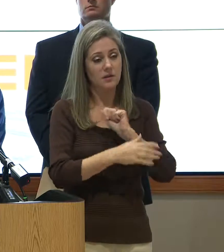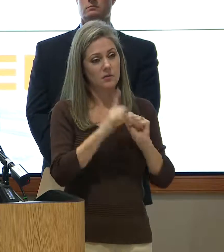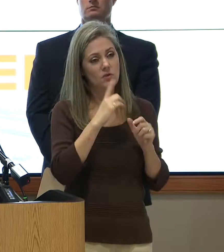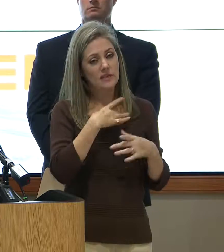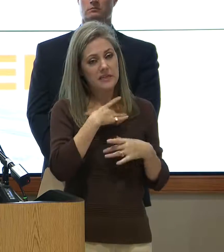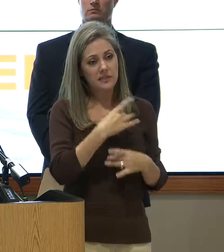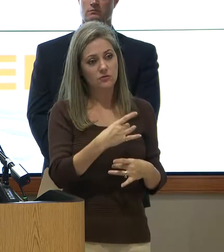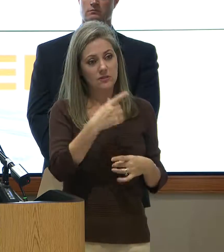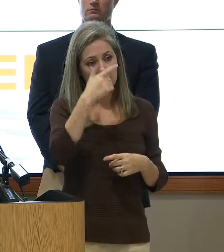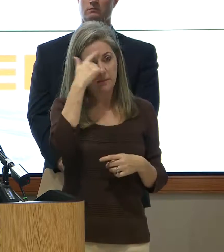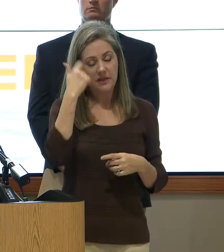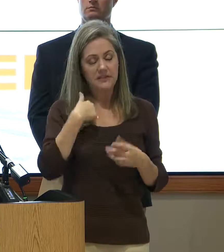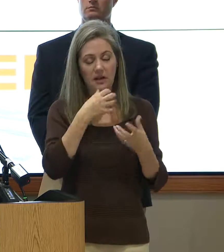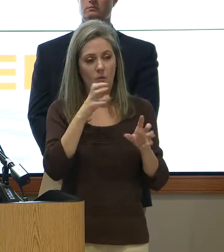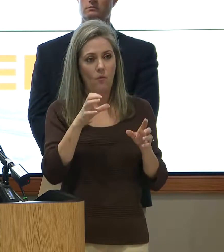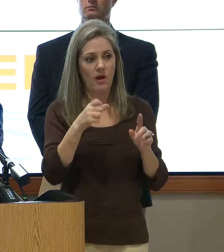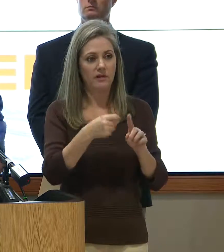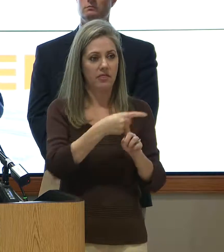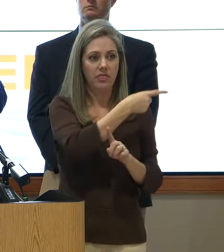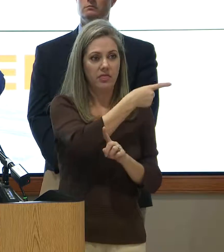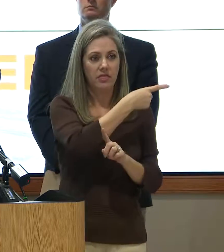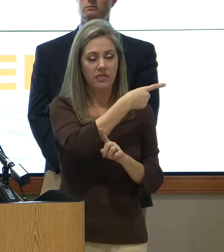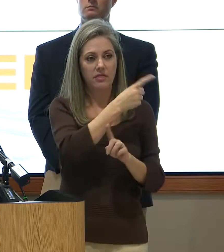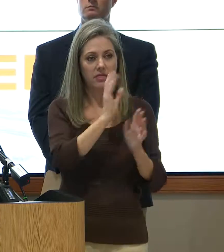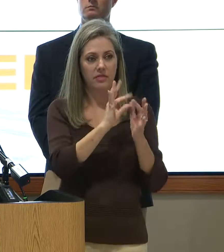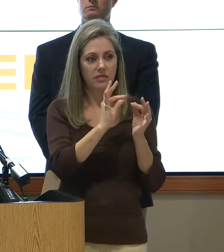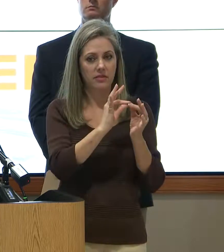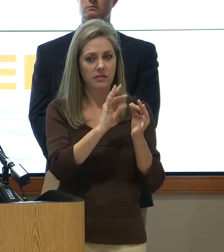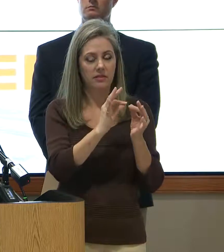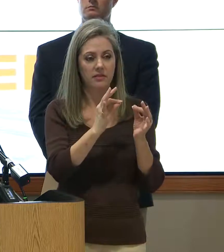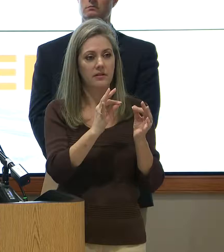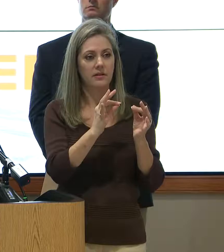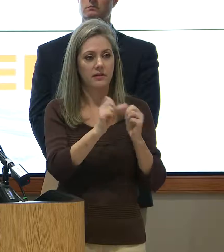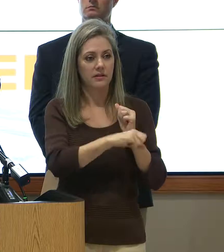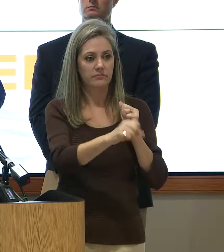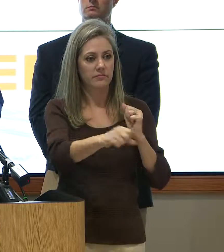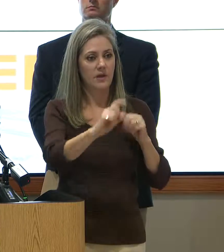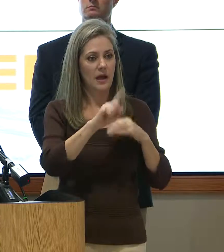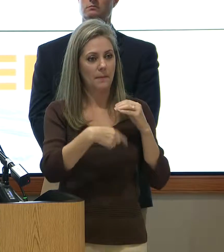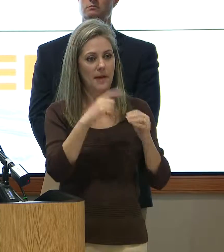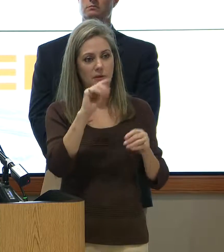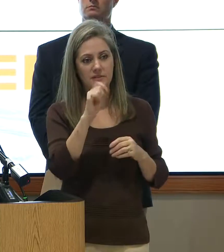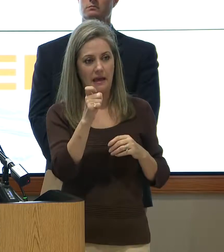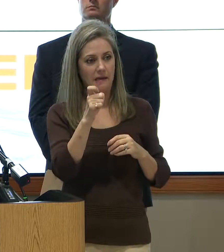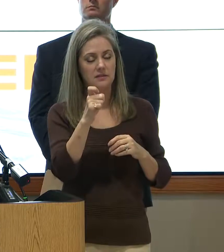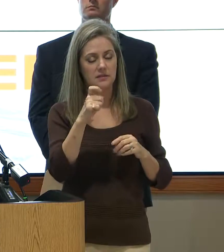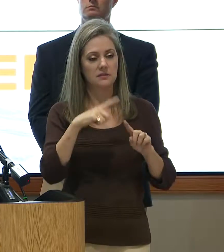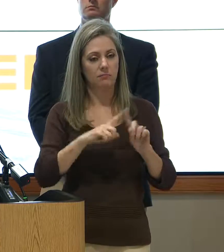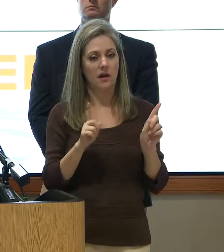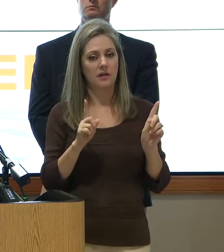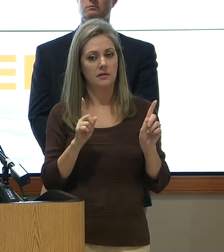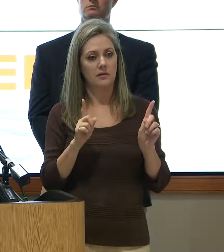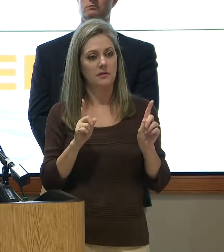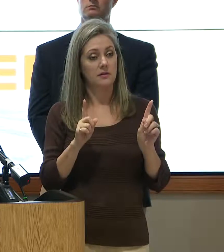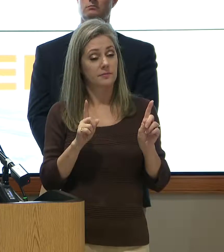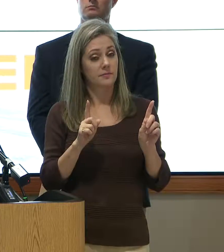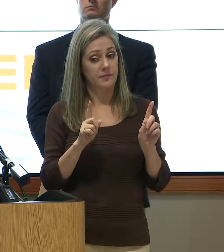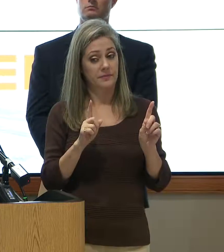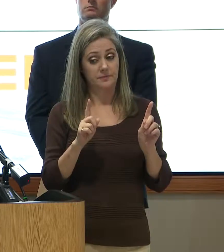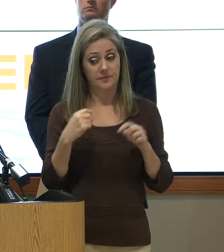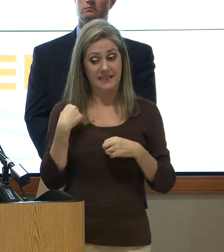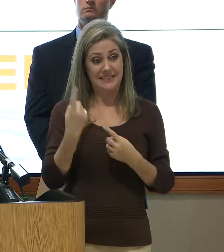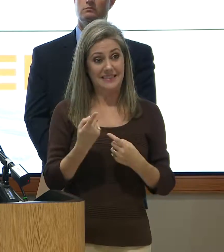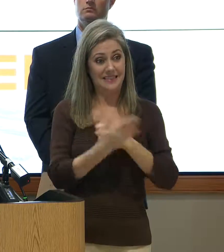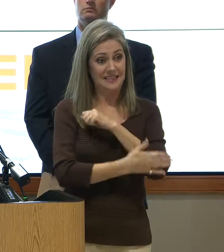I don't want to get us off on a real lengthy discussion about taxes, but since